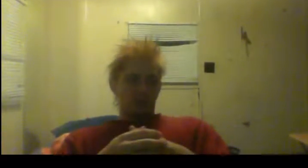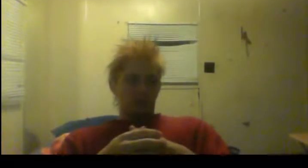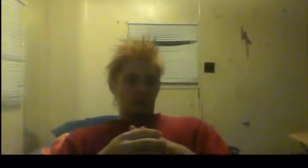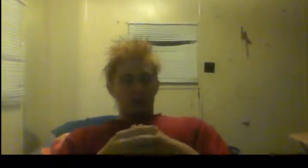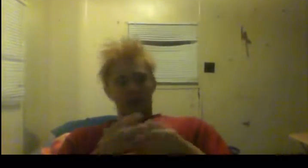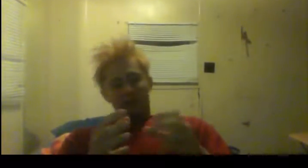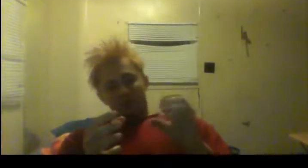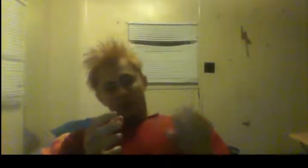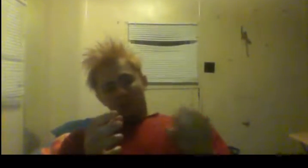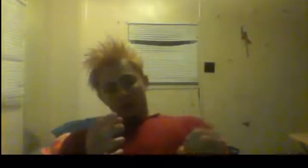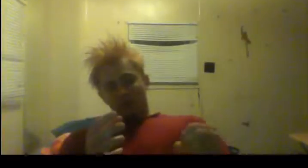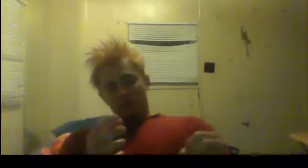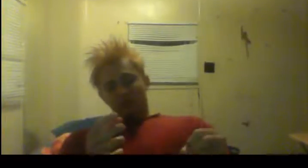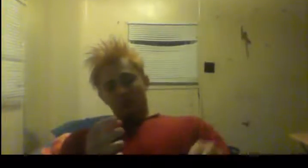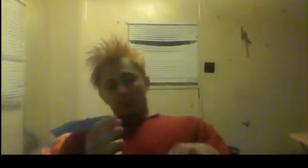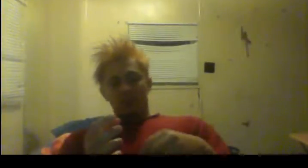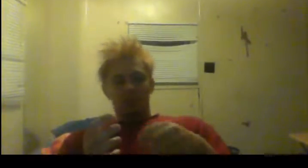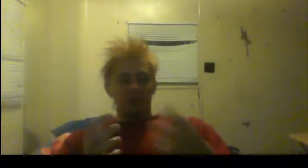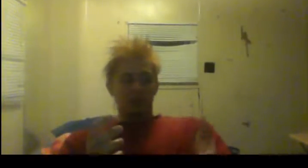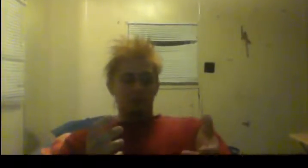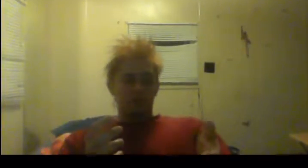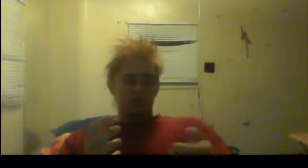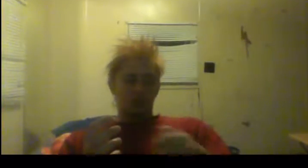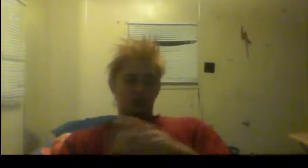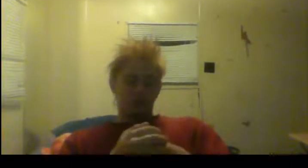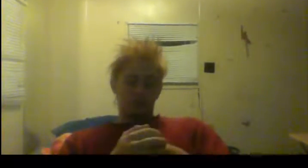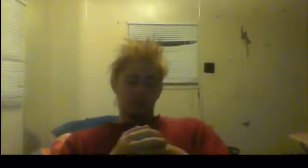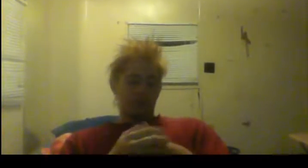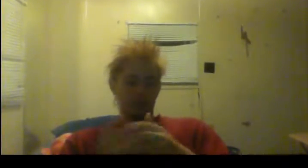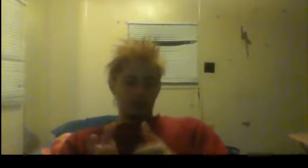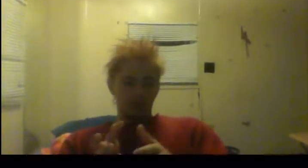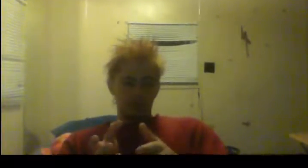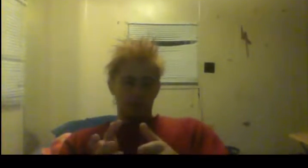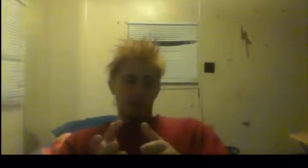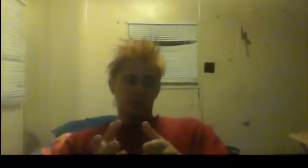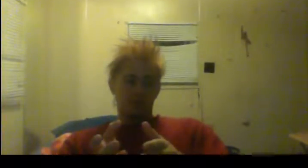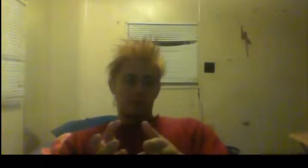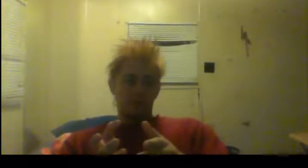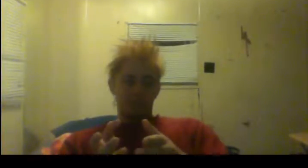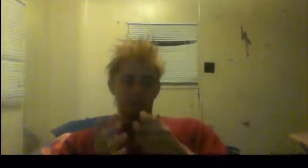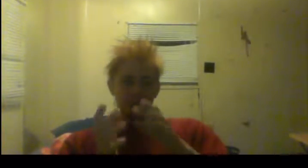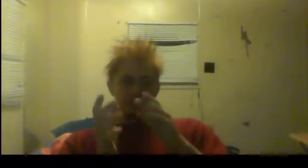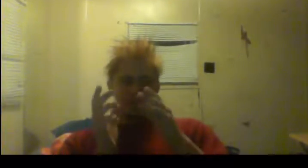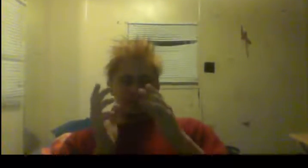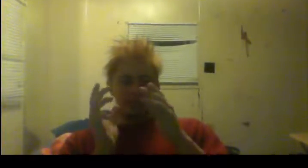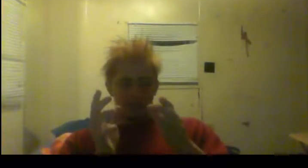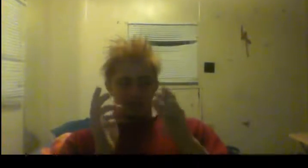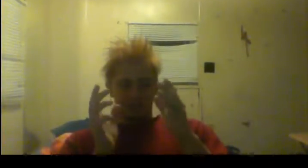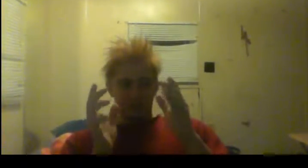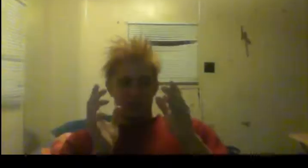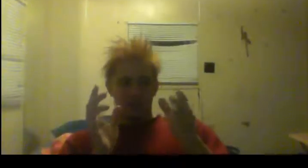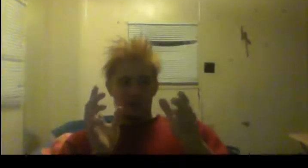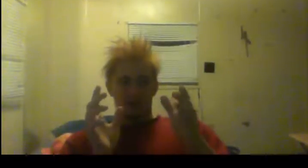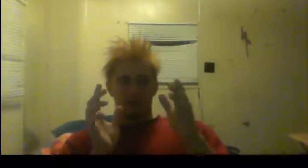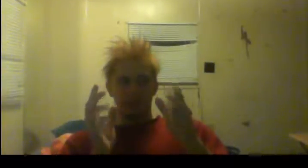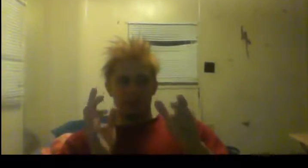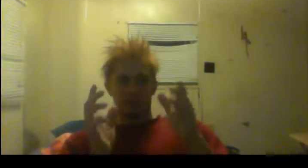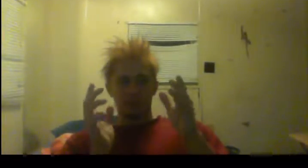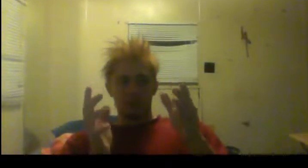You got to have the right mixture of protein and carbs. know, listen to your body. I can't say that enough. Listen to